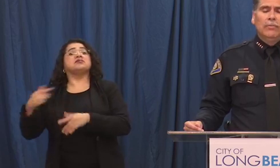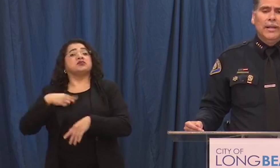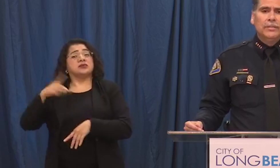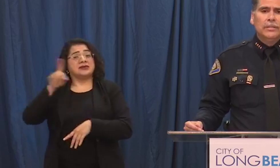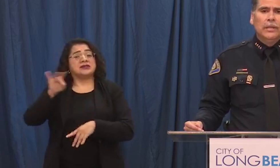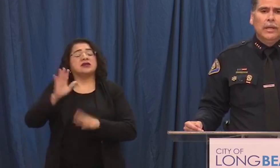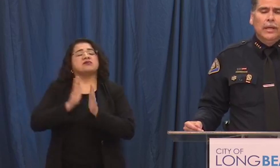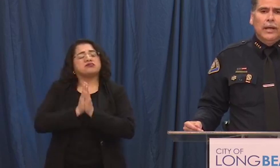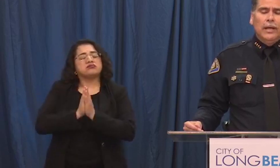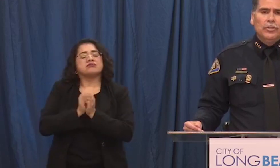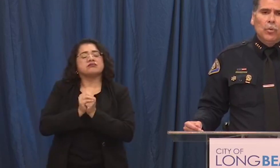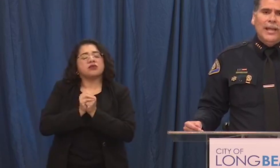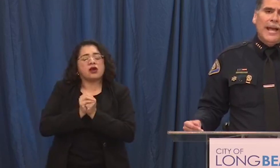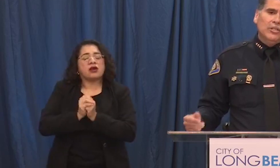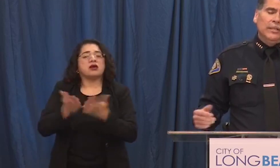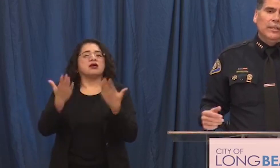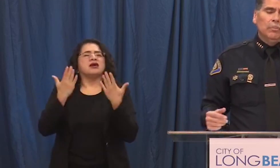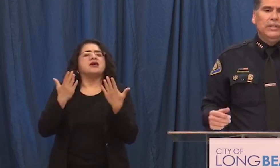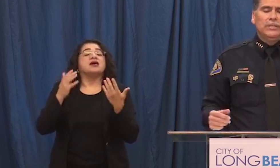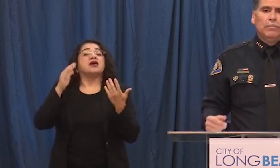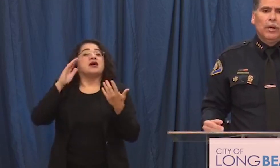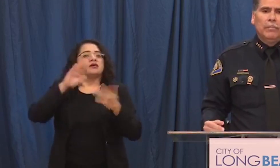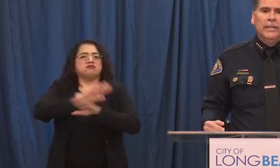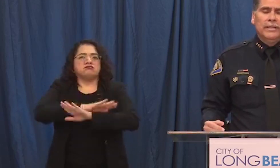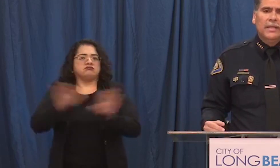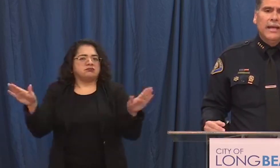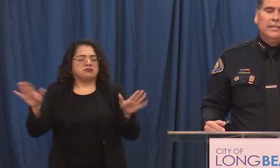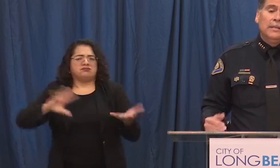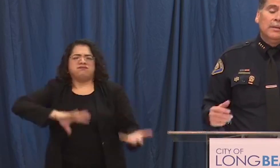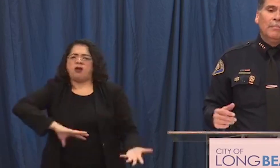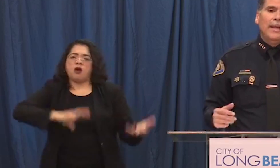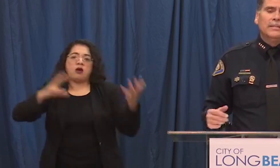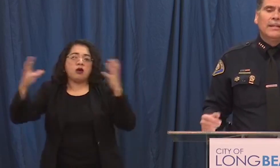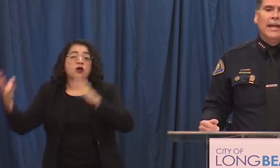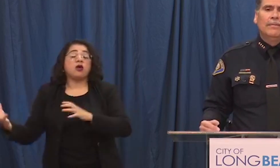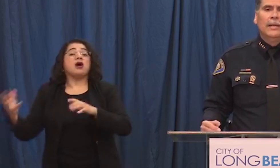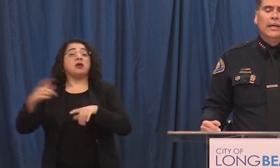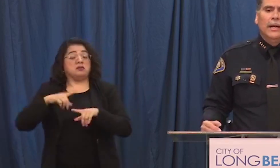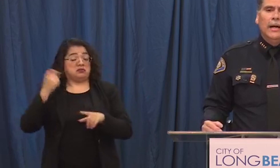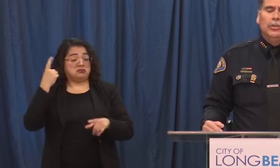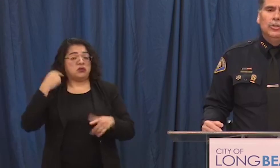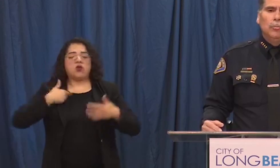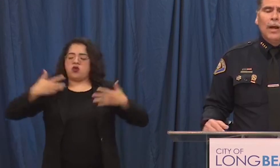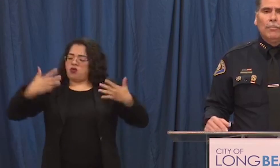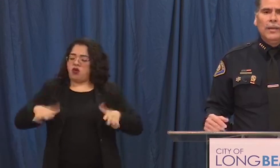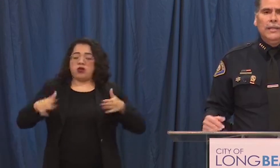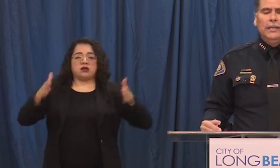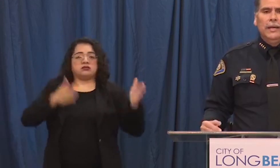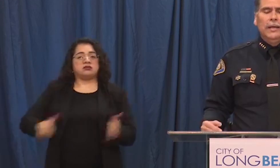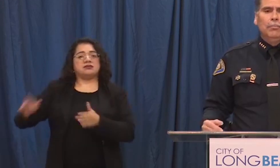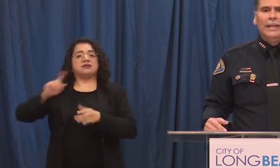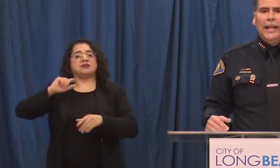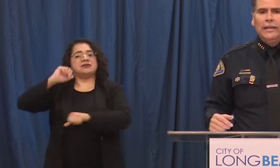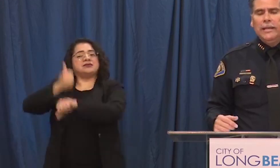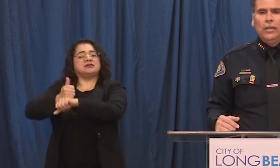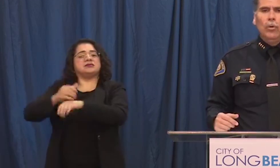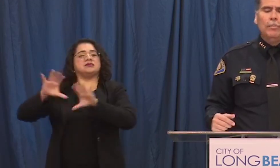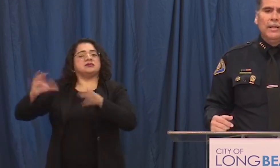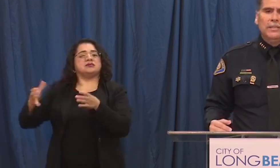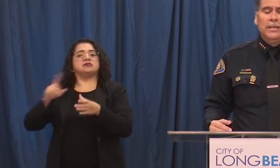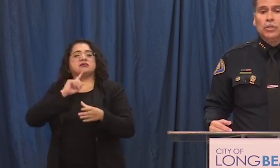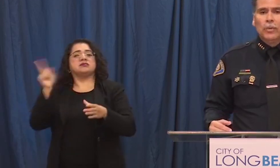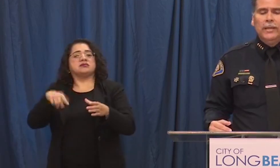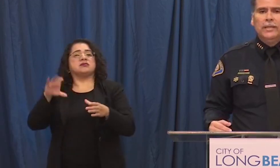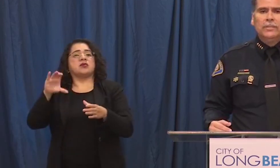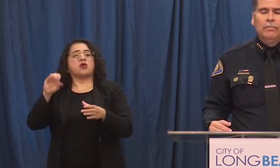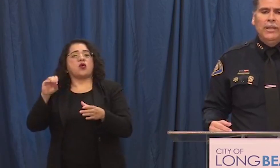civil unrest uh so we actually in the police department assigned some command staff uh to properly uh plan equip